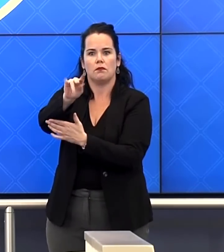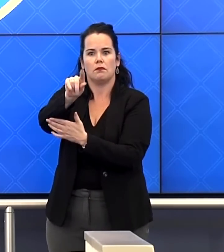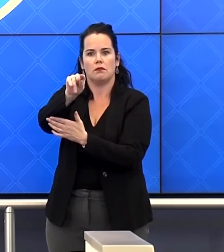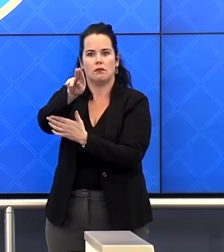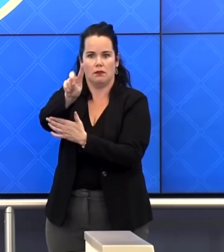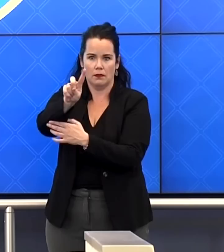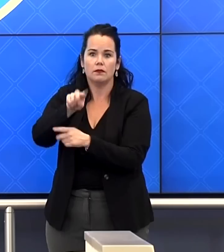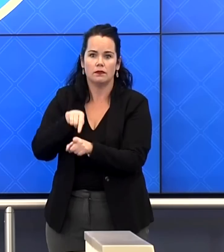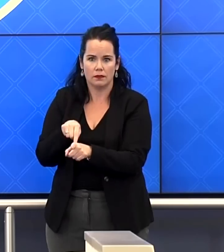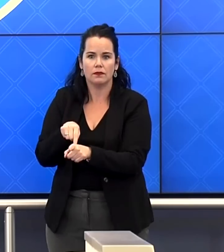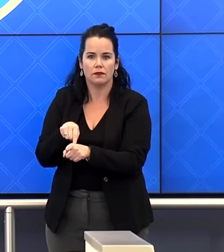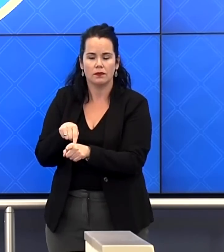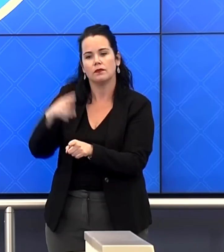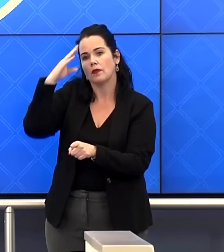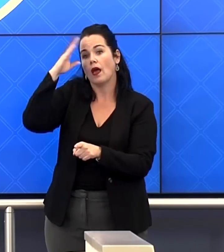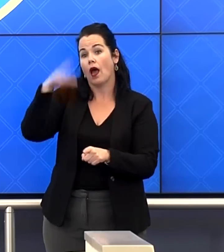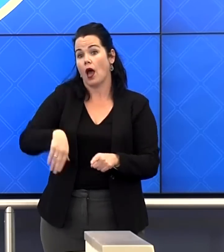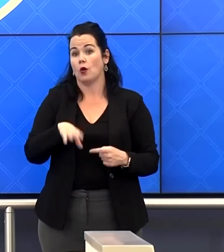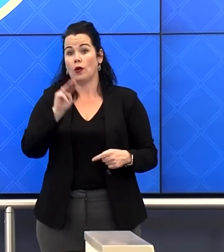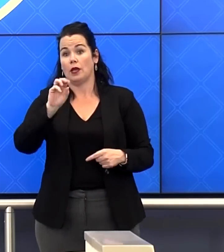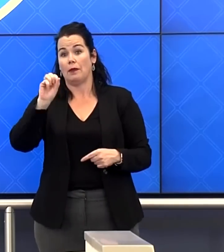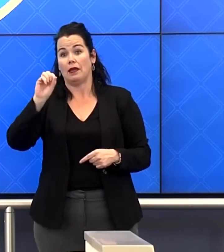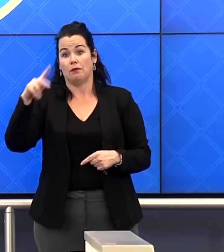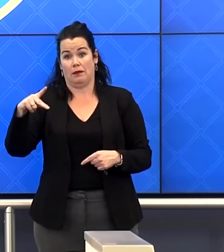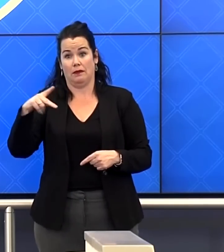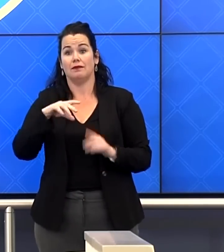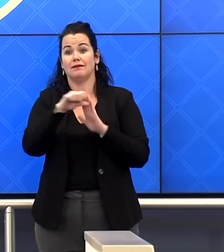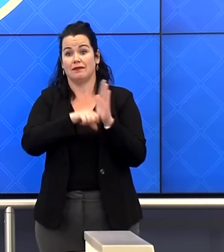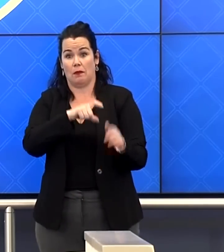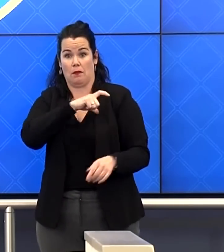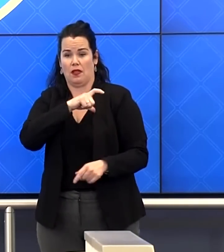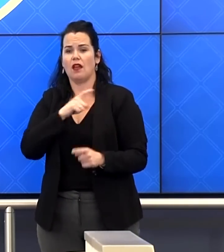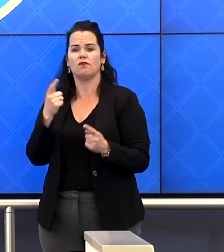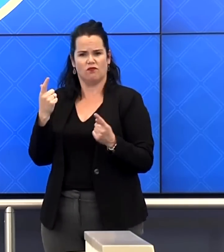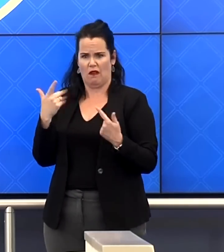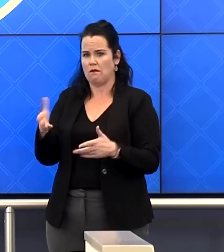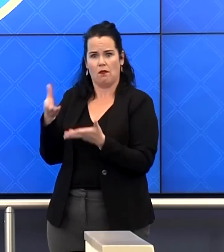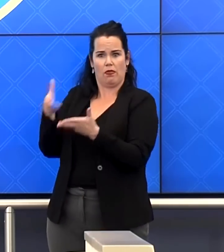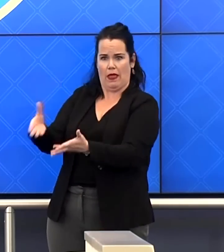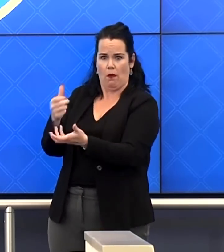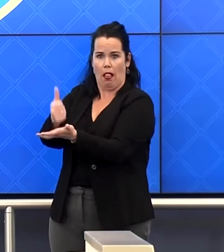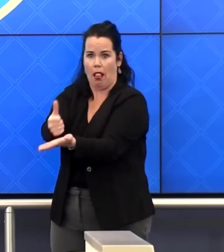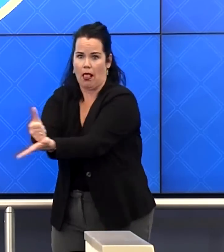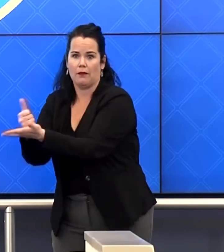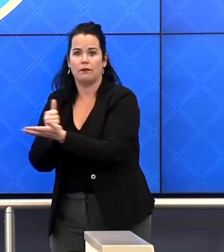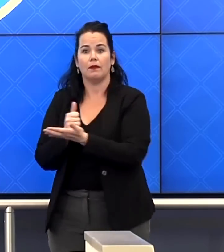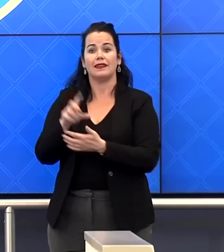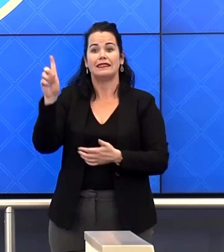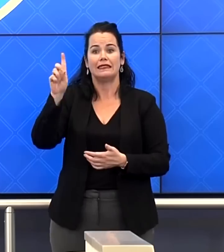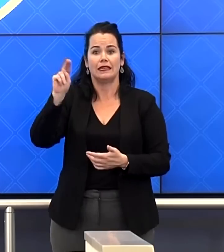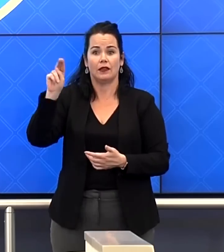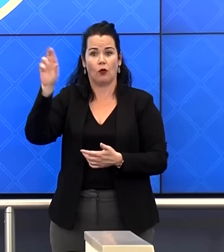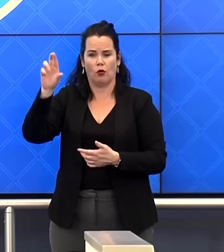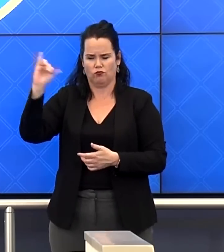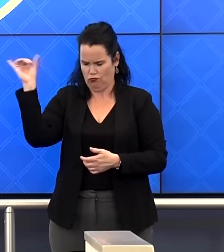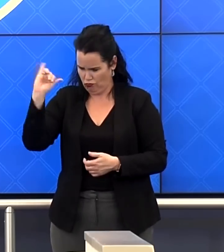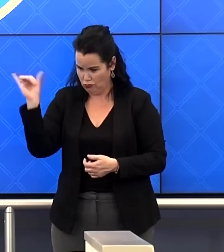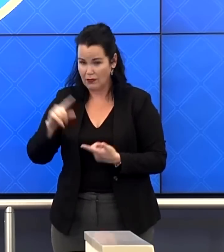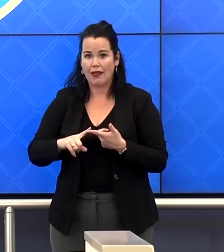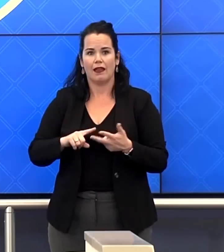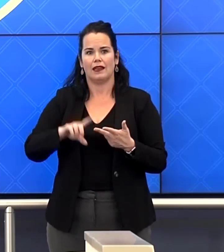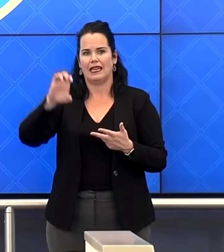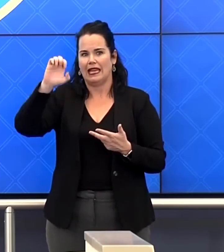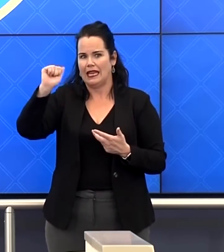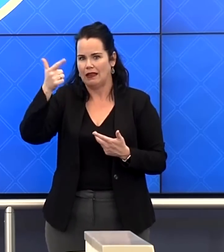I know that also our state police have been on the ground as have DNR and EGLE. We've got a lot of